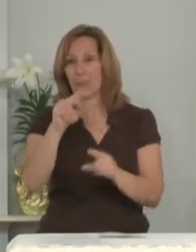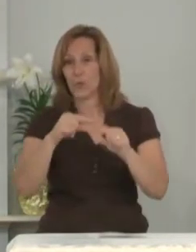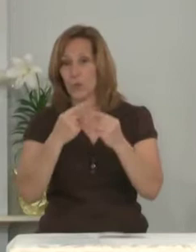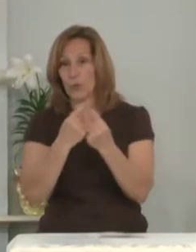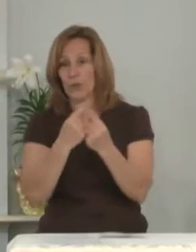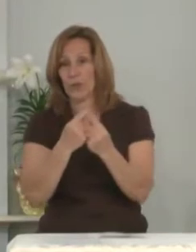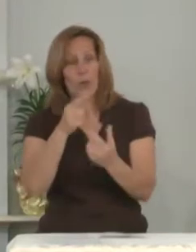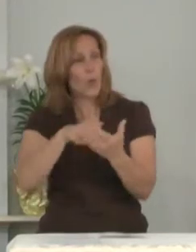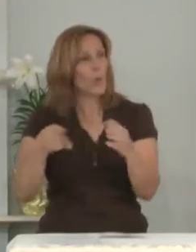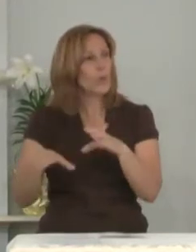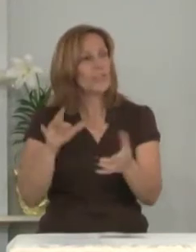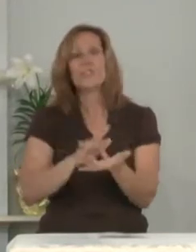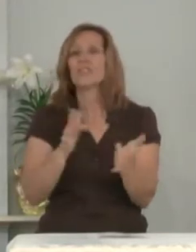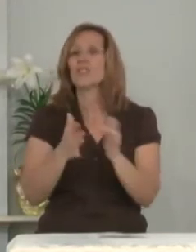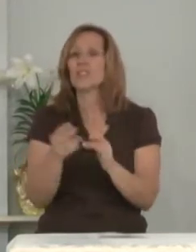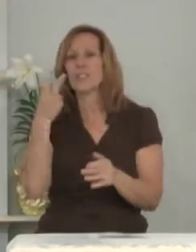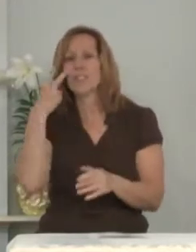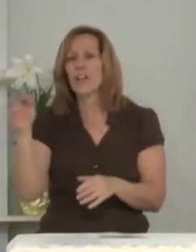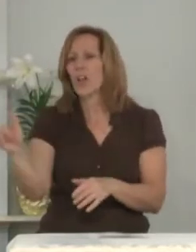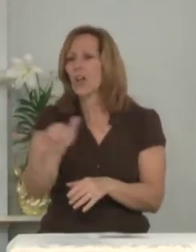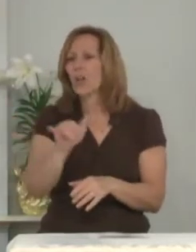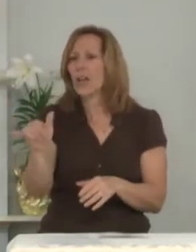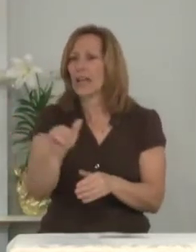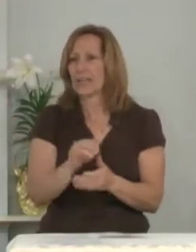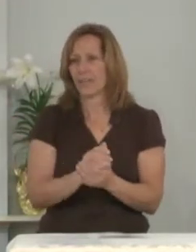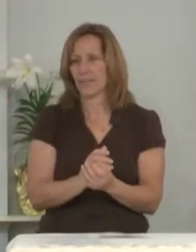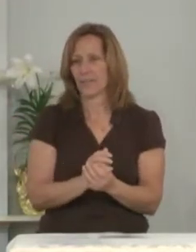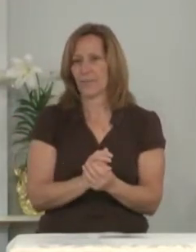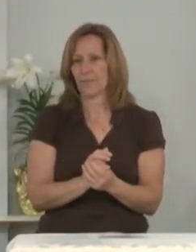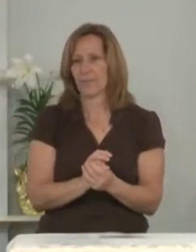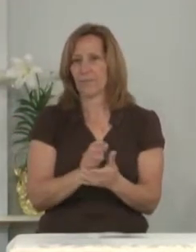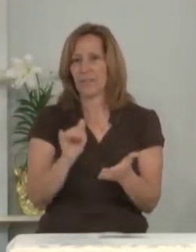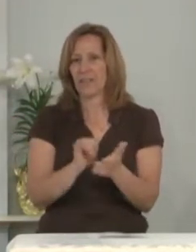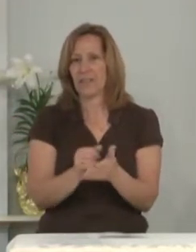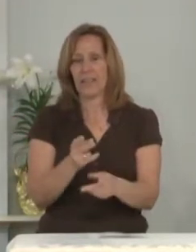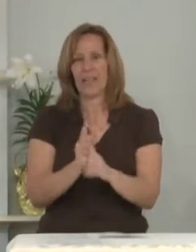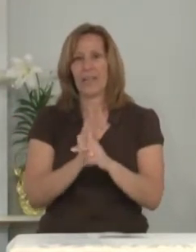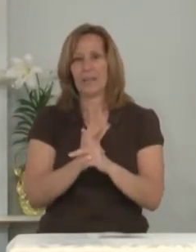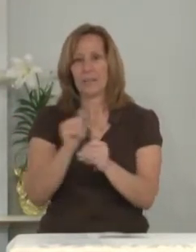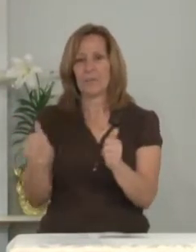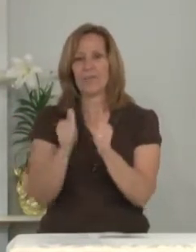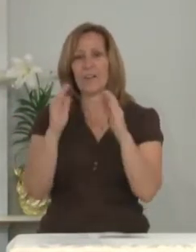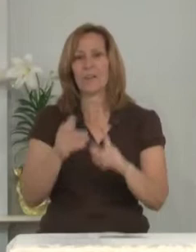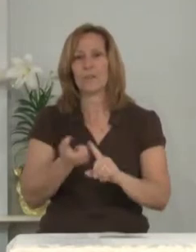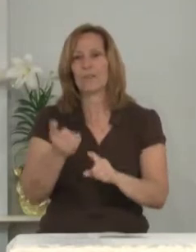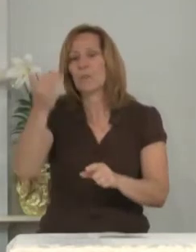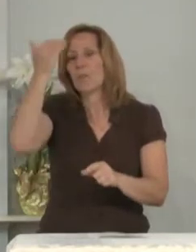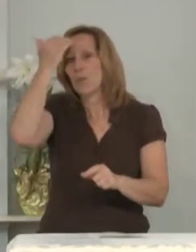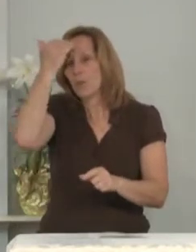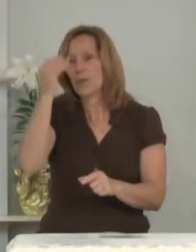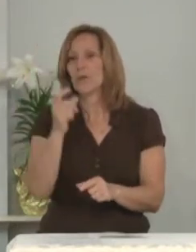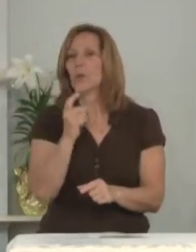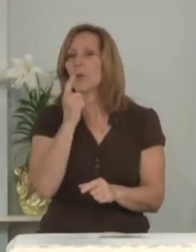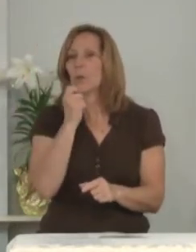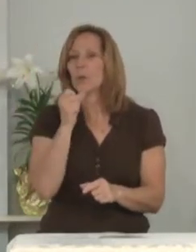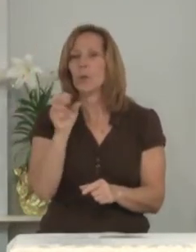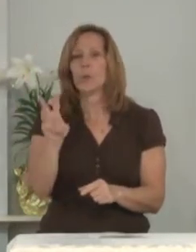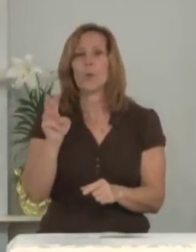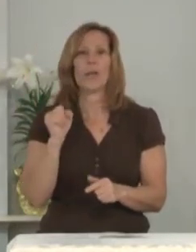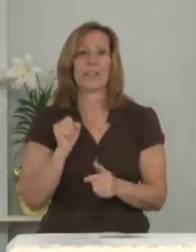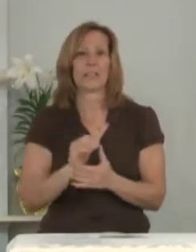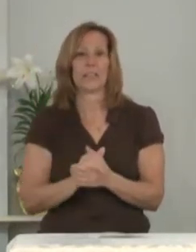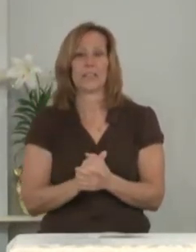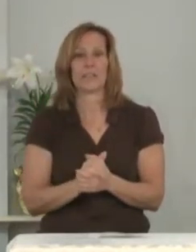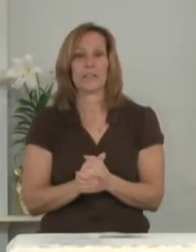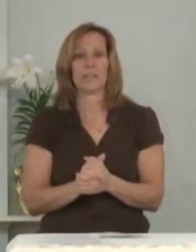What did Jesus look like that kept his followers from knowing who he was?